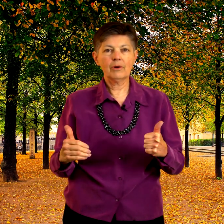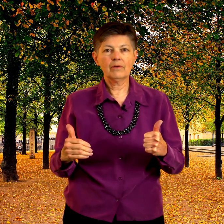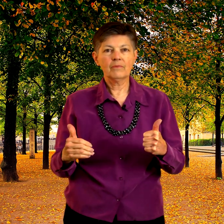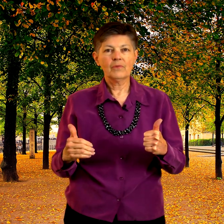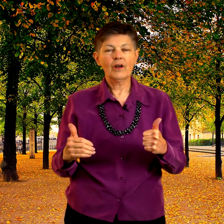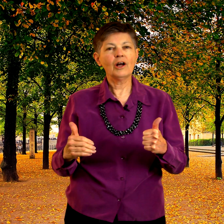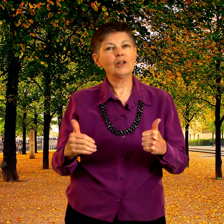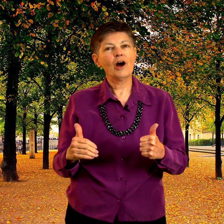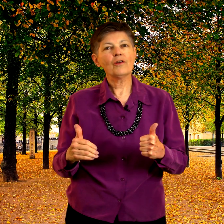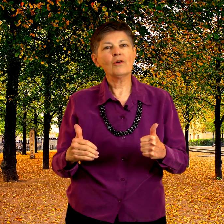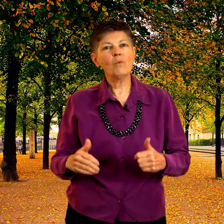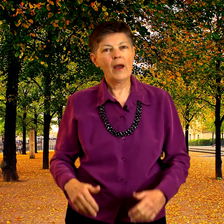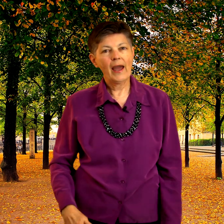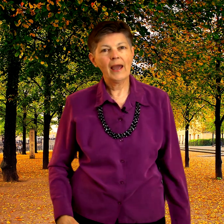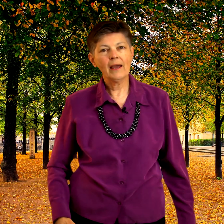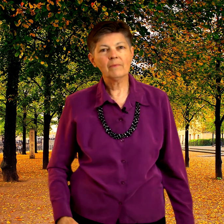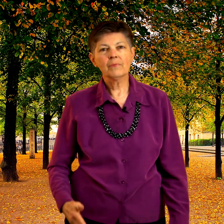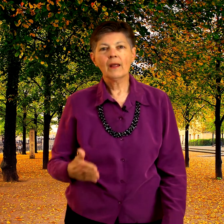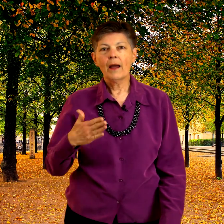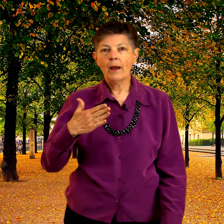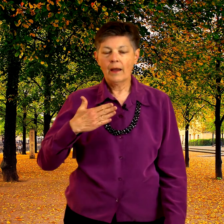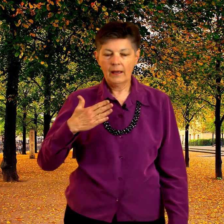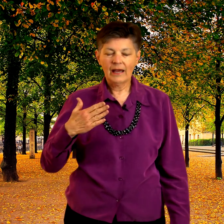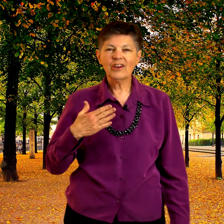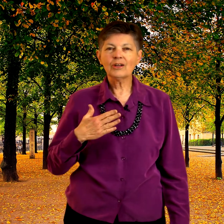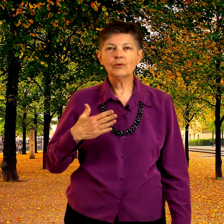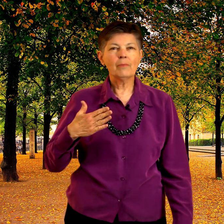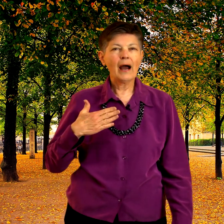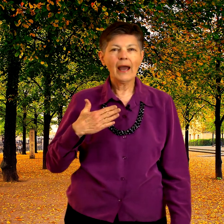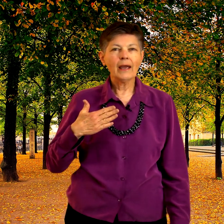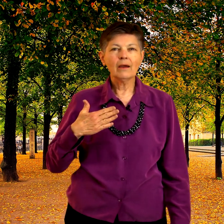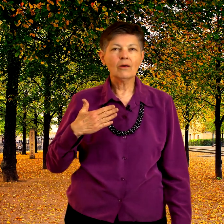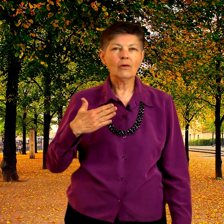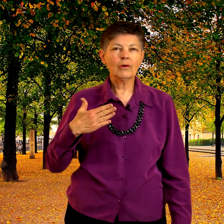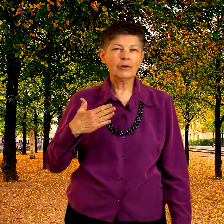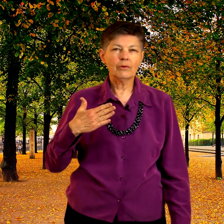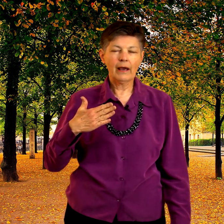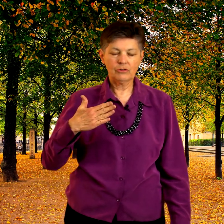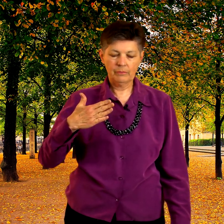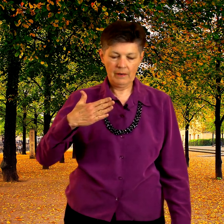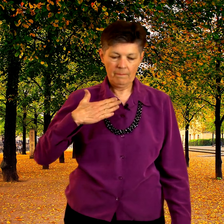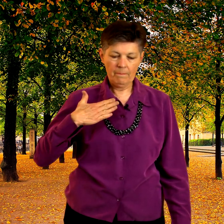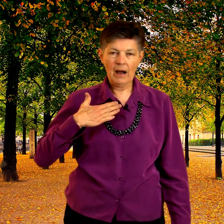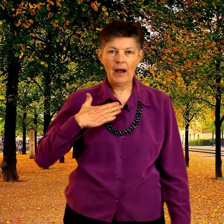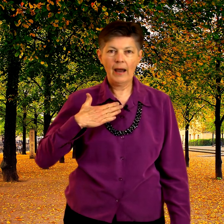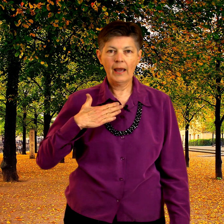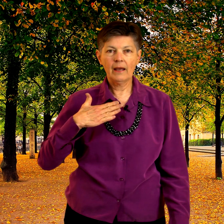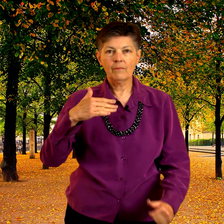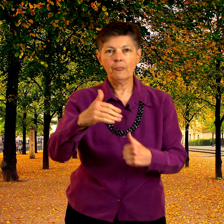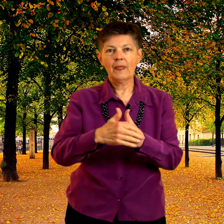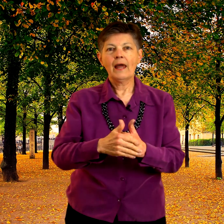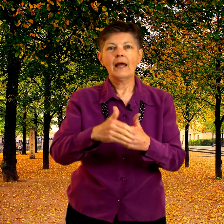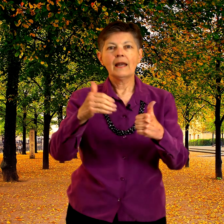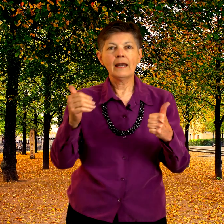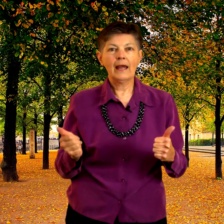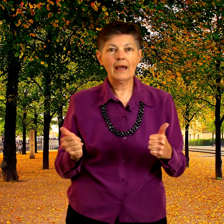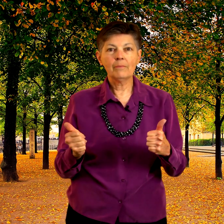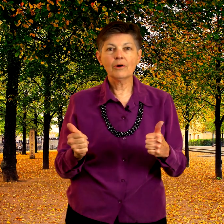along the way now you can do my or you don't have to but my neighbor